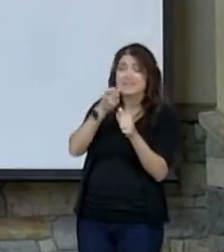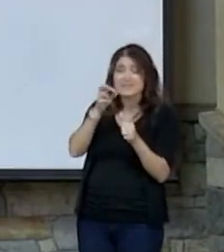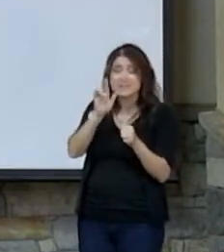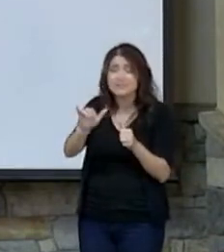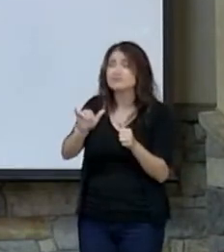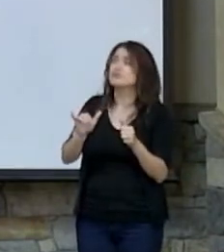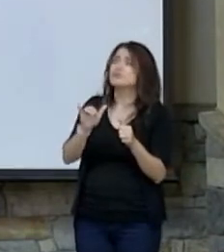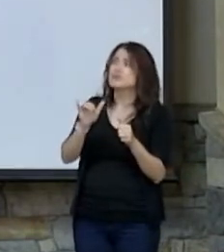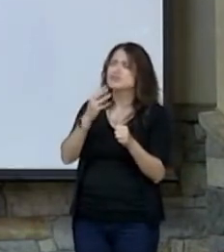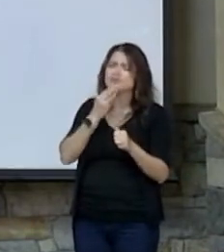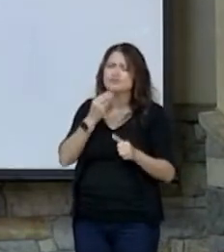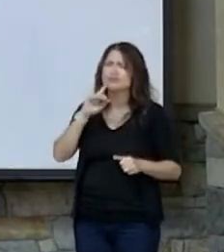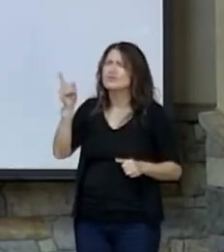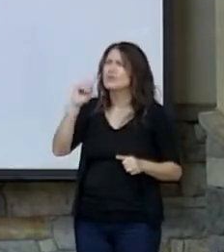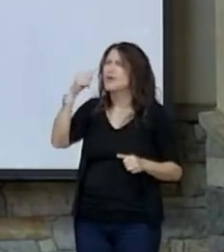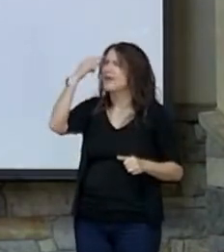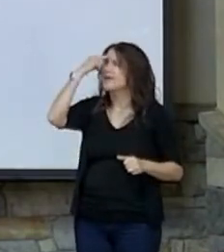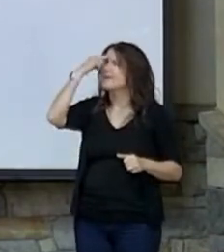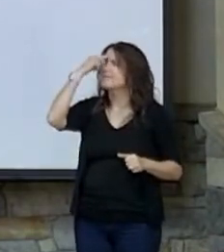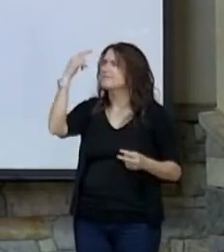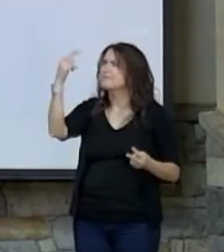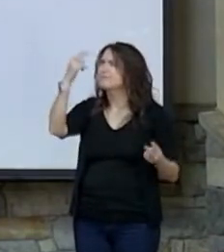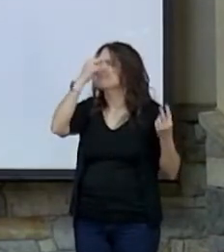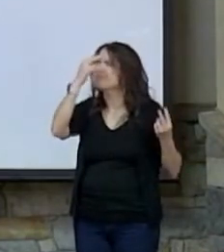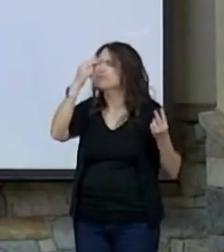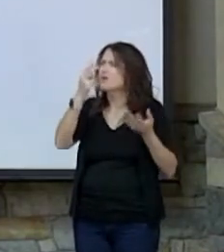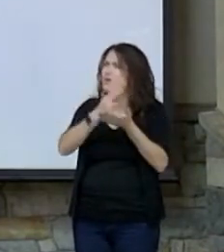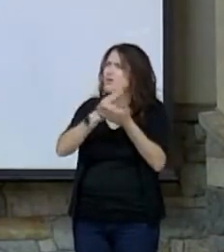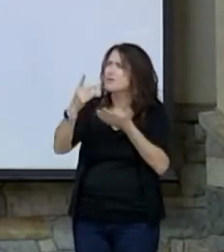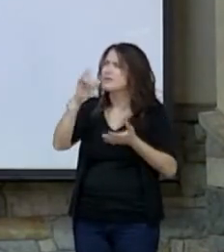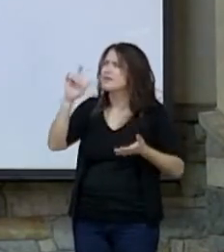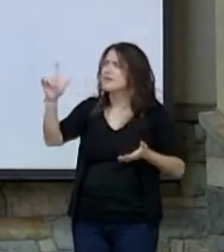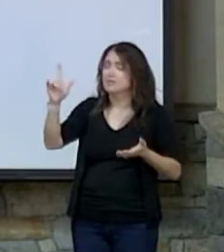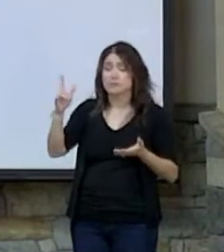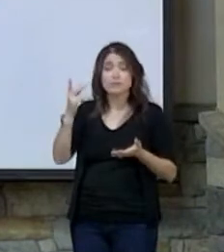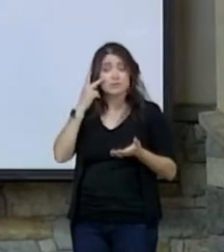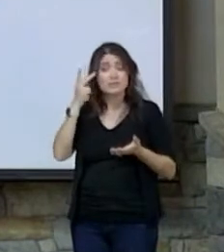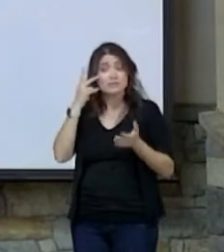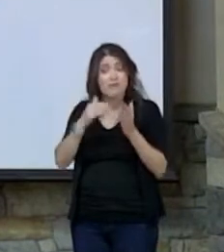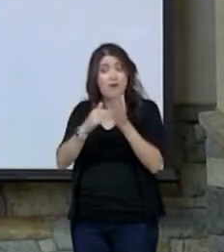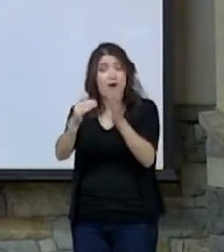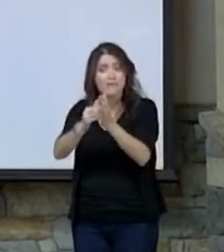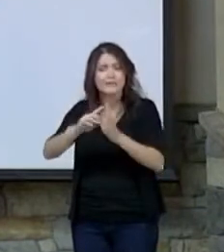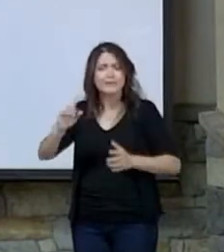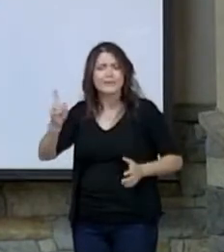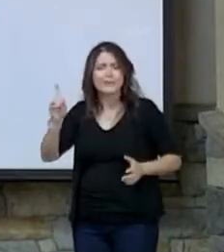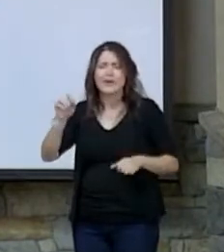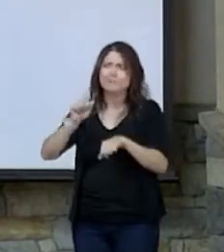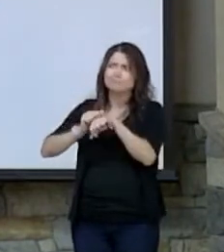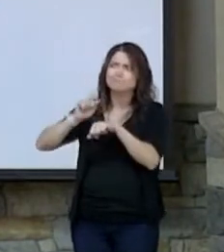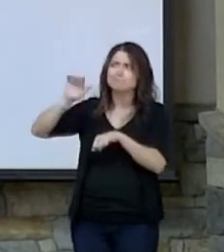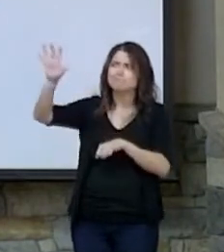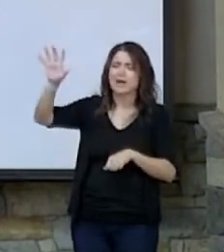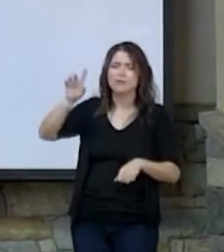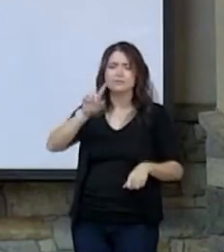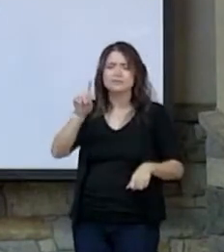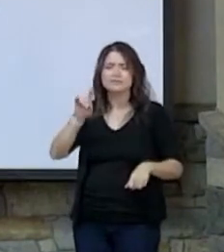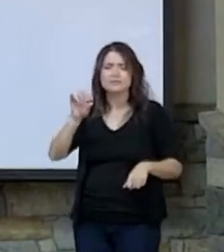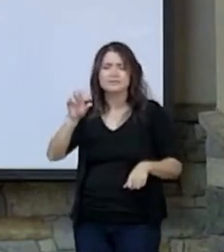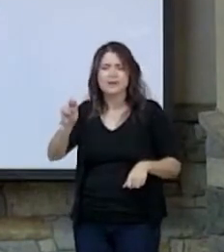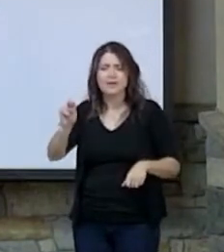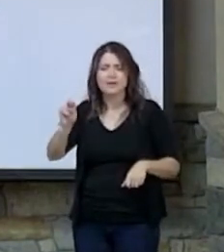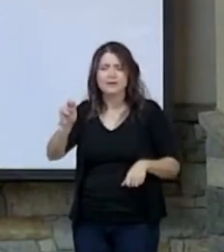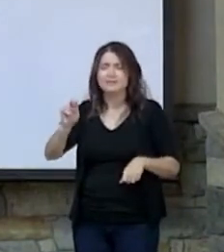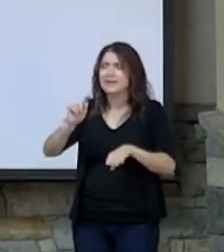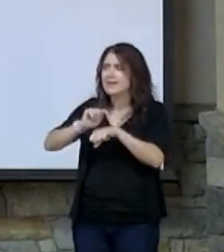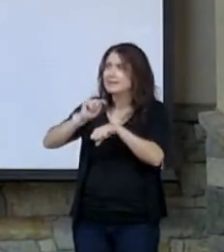their minds have gone? That word holy hill refers many times in Scripture to Mount Zion. The temple mount,